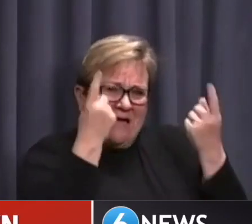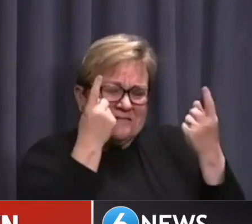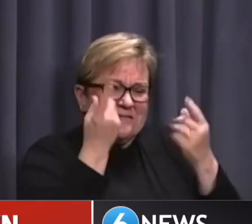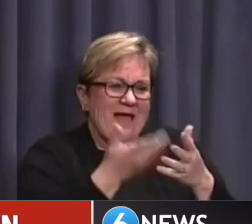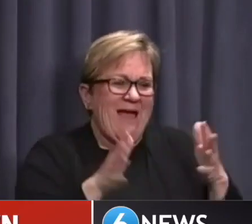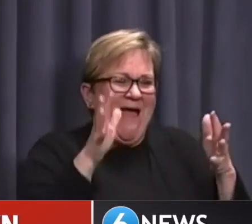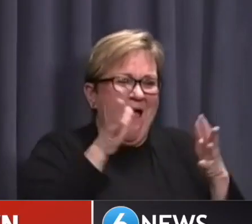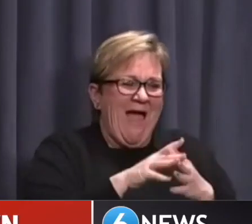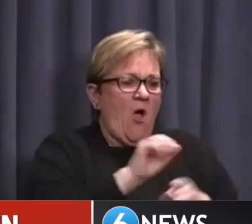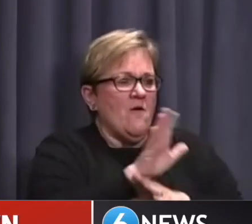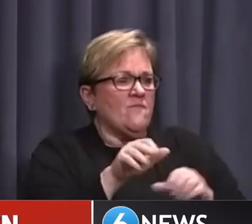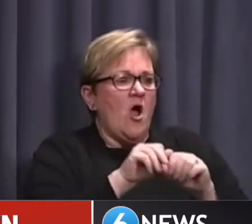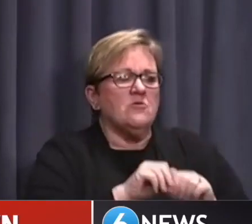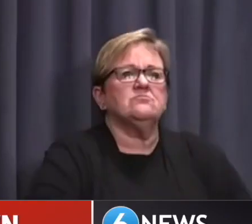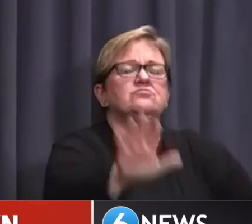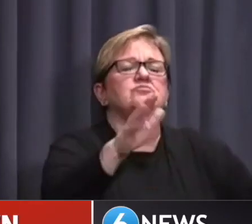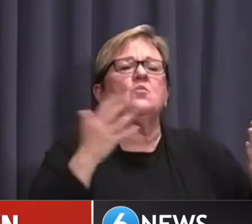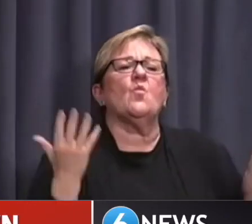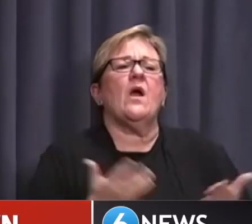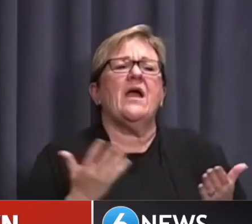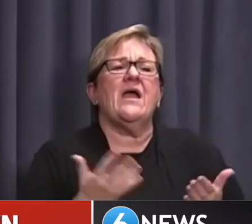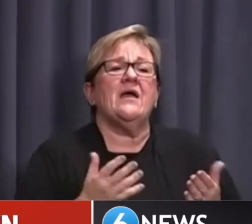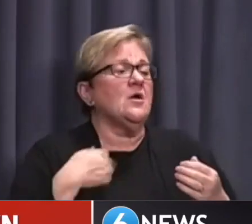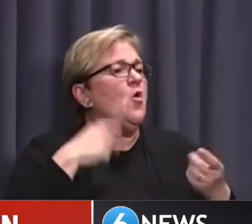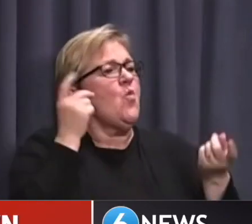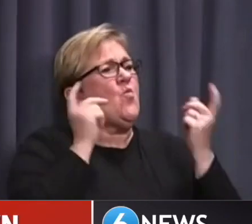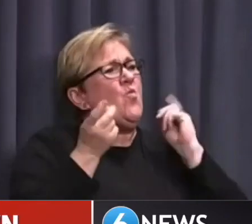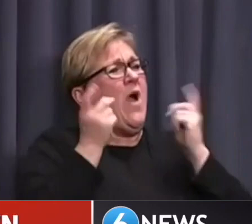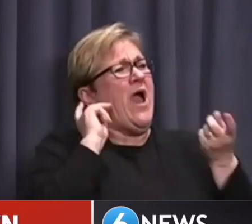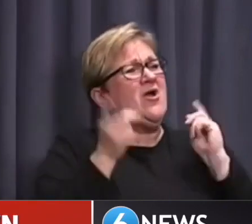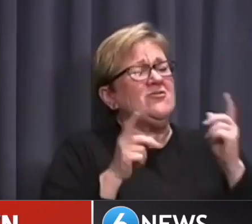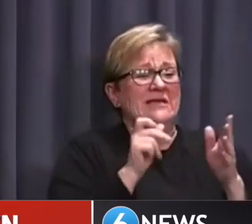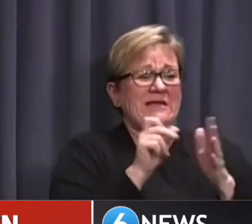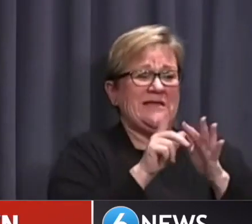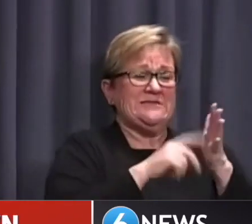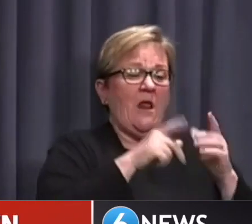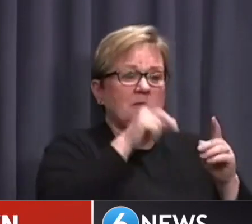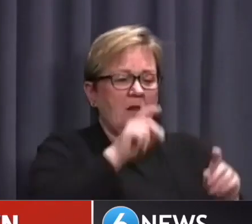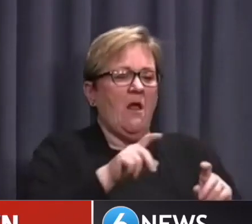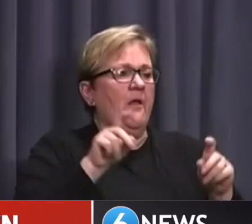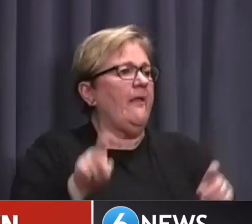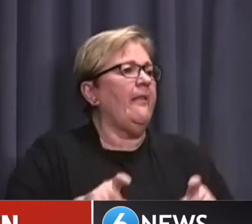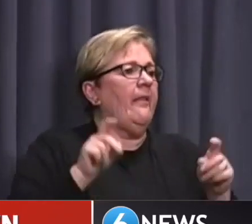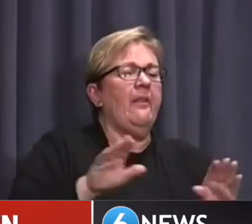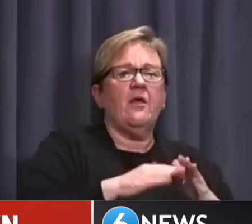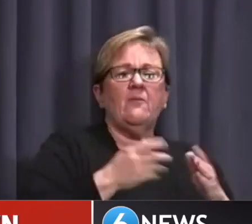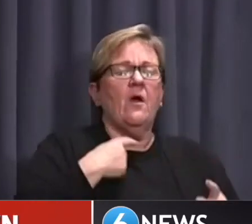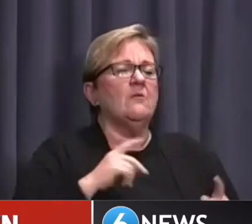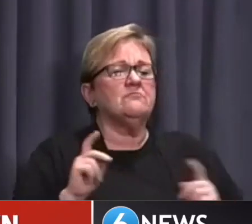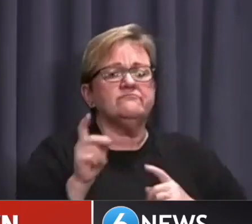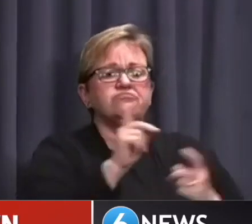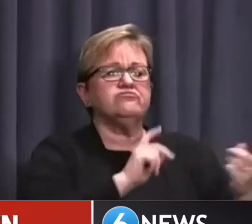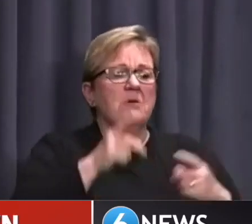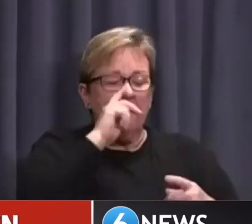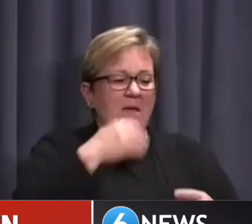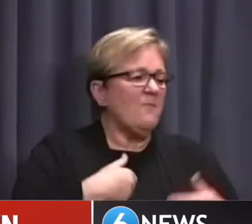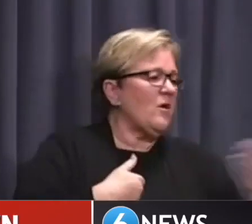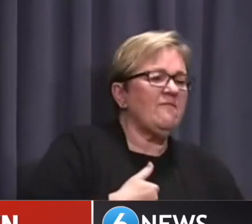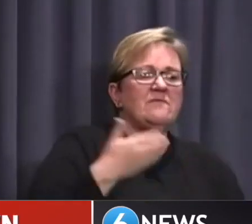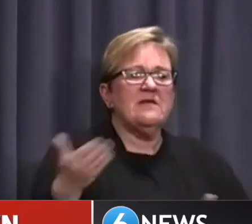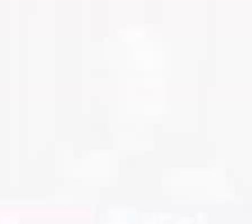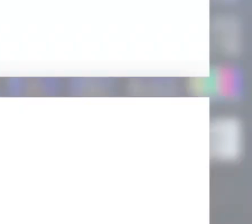this latest outbreak has spread. We are worried this new variant can linger in the community and can transmit between people